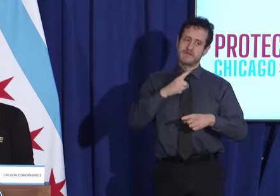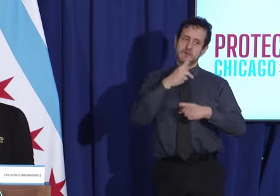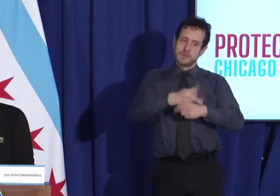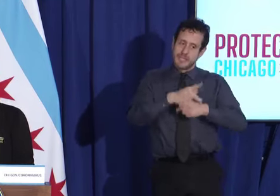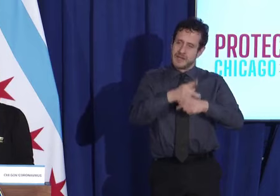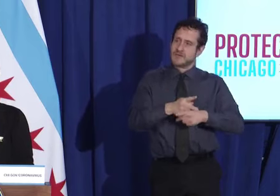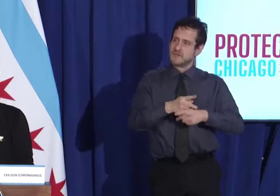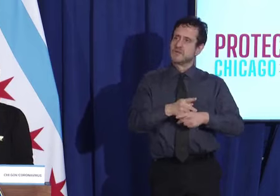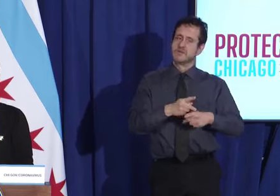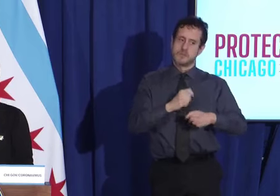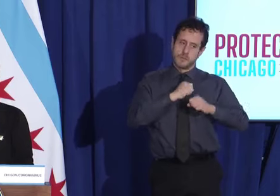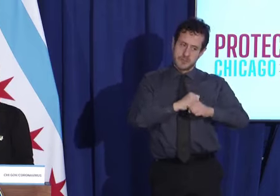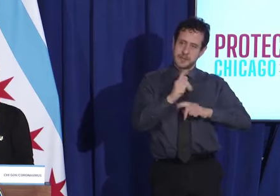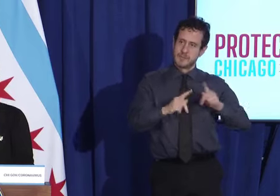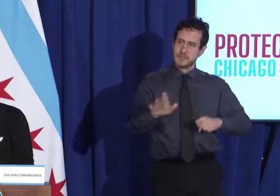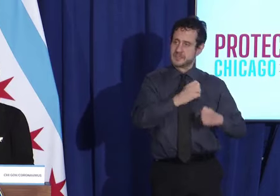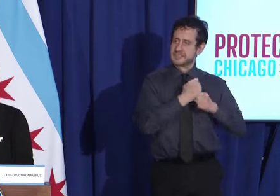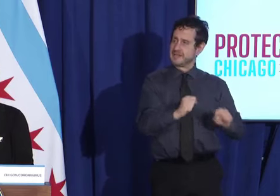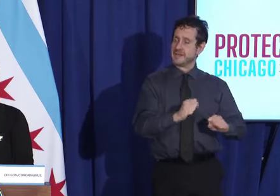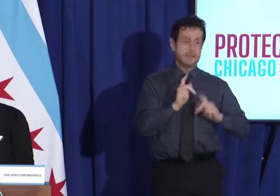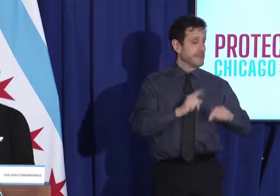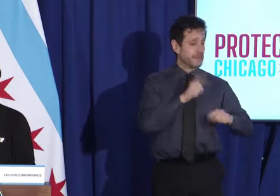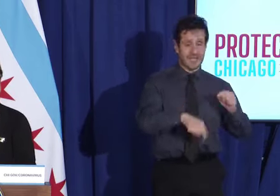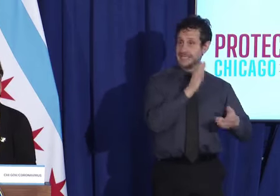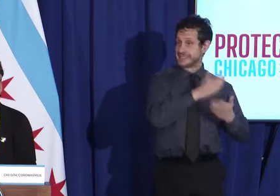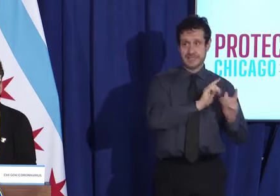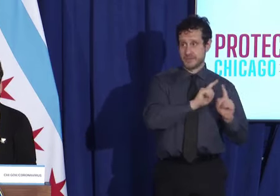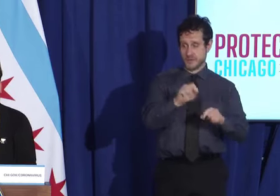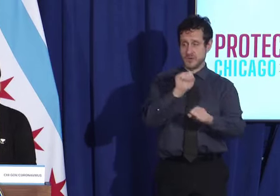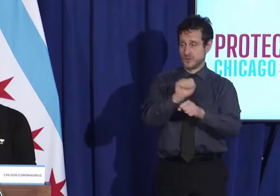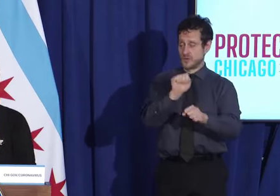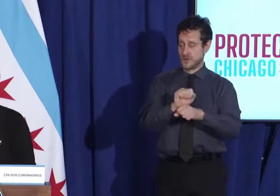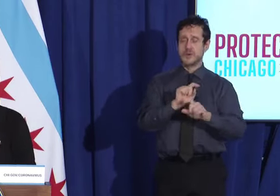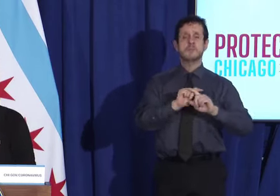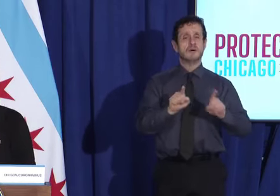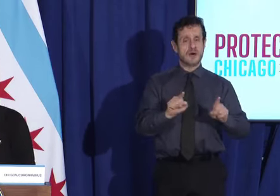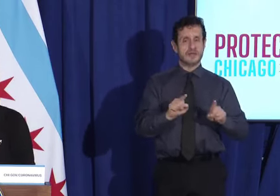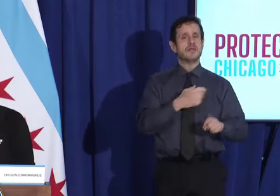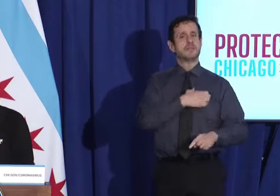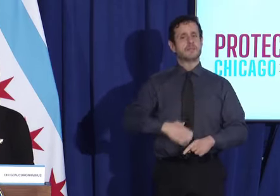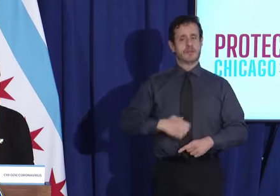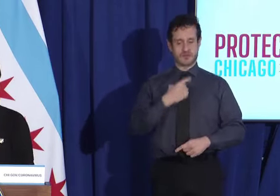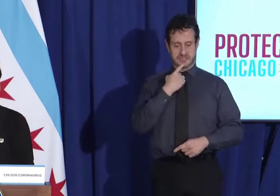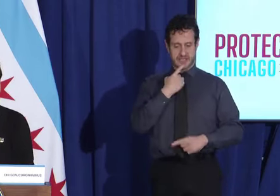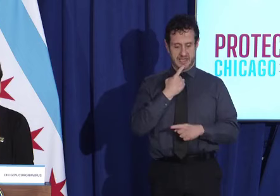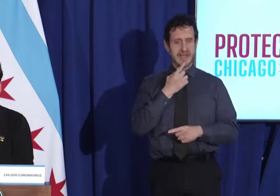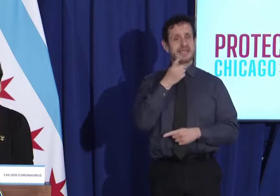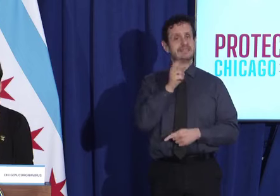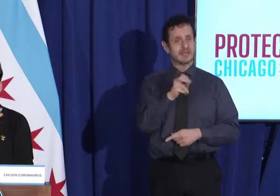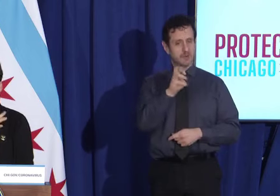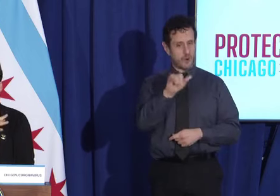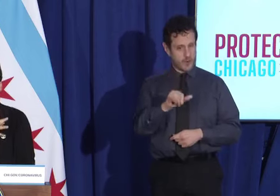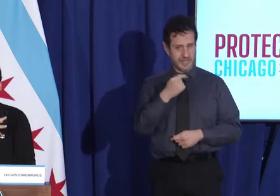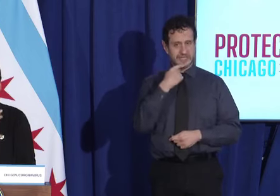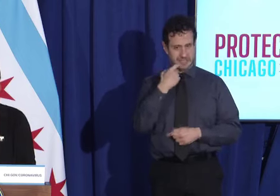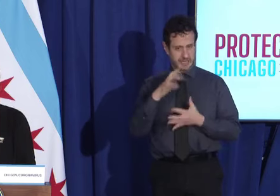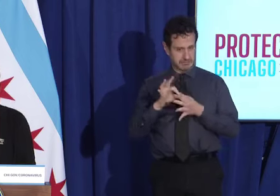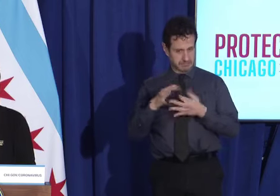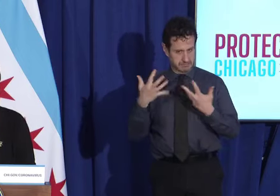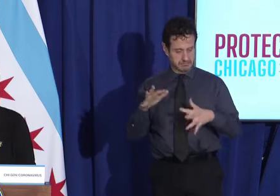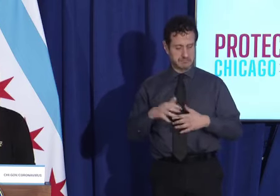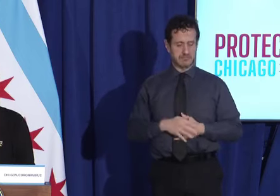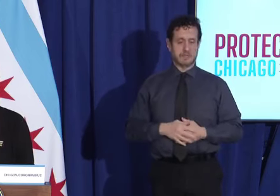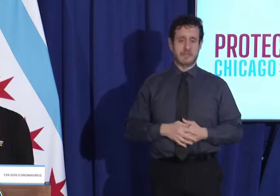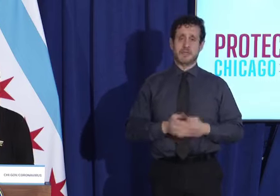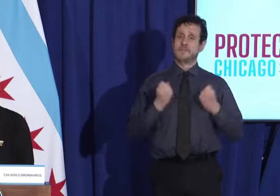people cannot stop going to work. But we can, as the mayor mentioned and Dr. Awadi, there's so